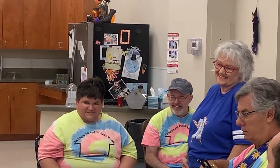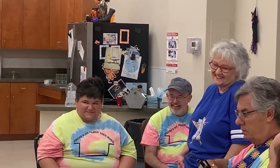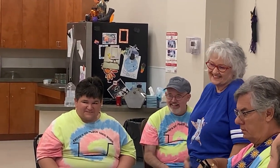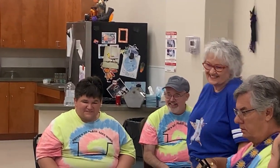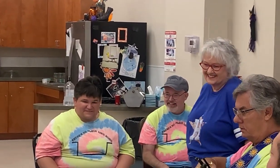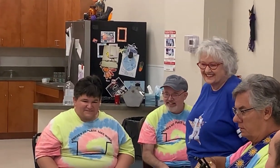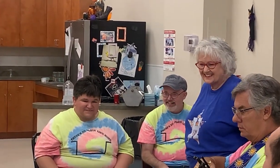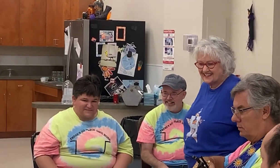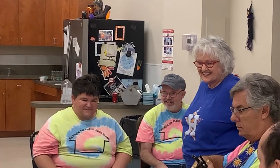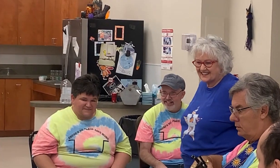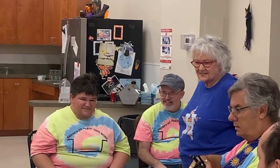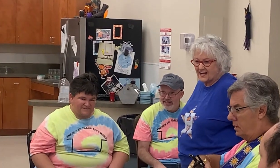God.